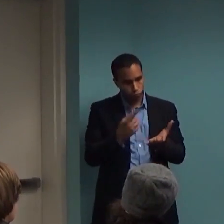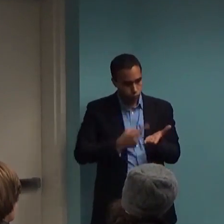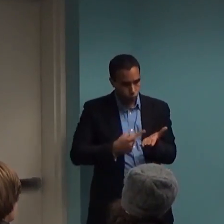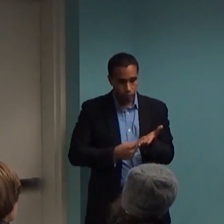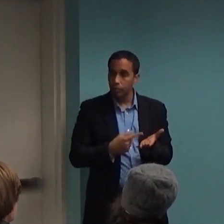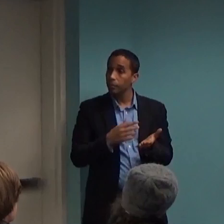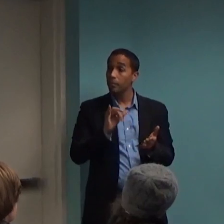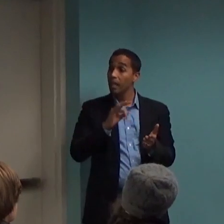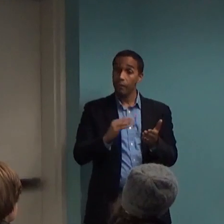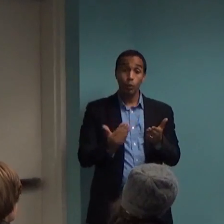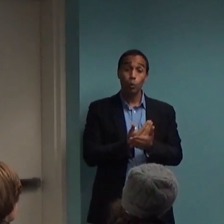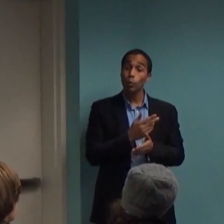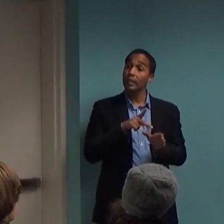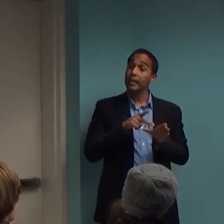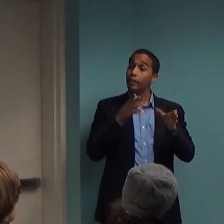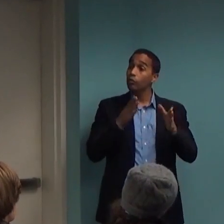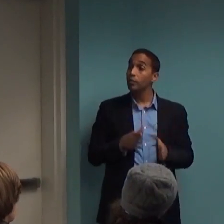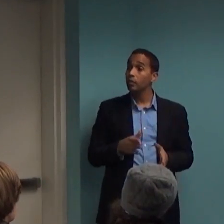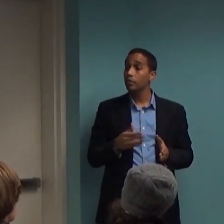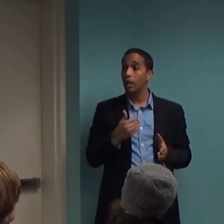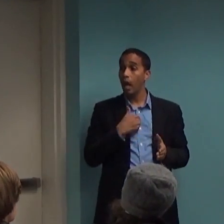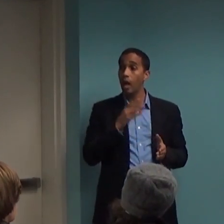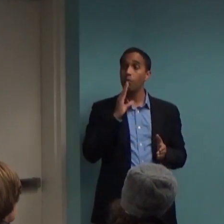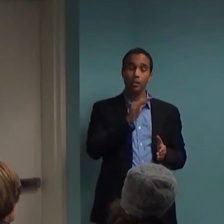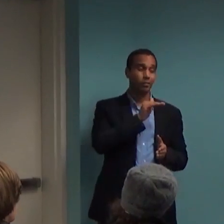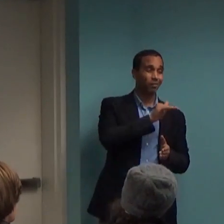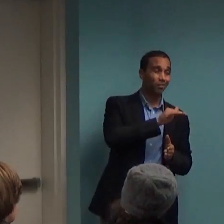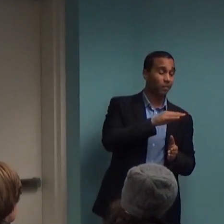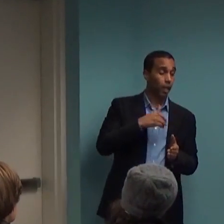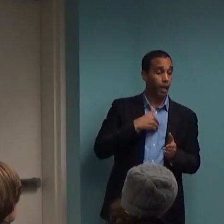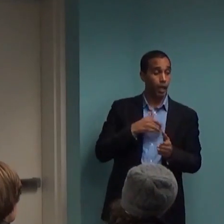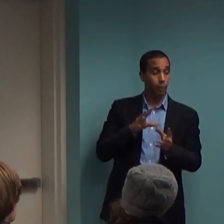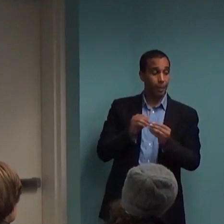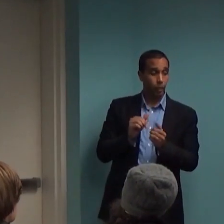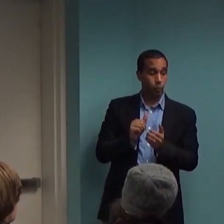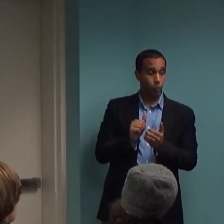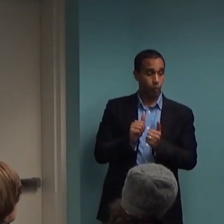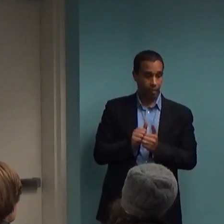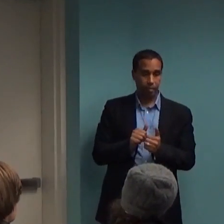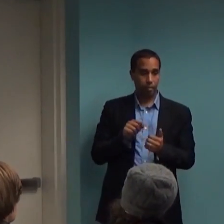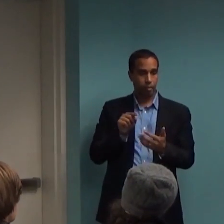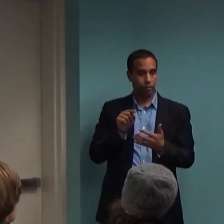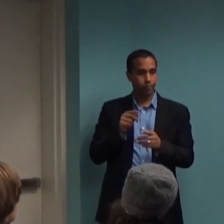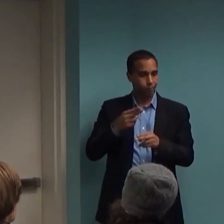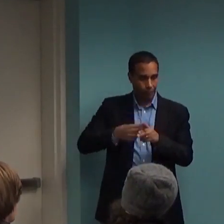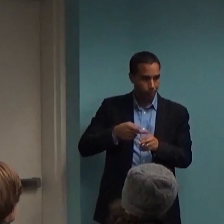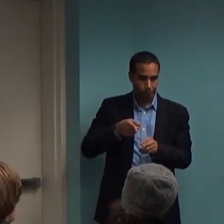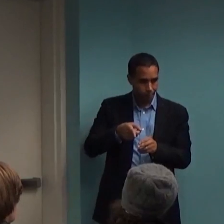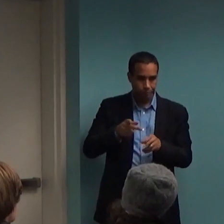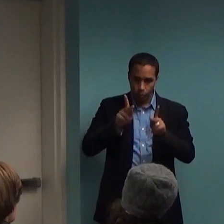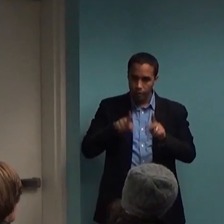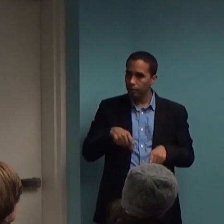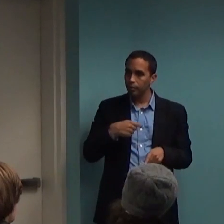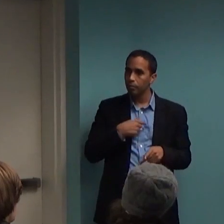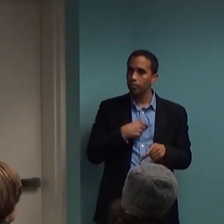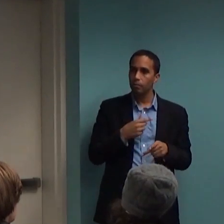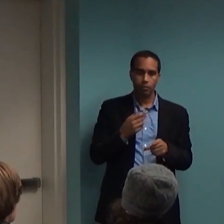new, I'll say, listen, you know, I met with so-and-so that you're working with and they're going to come in and talk to you about this medication. What are your thoughts about this? And so I